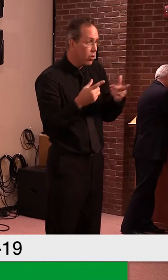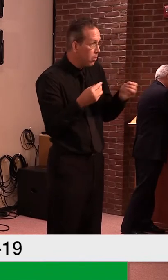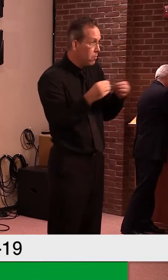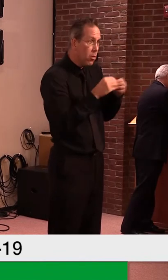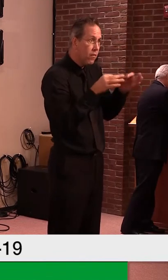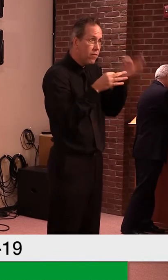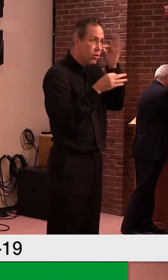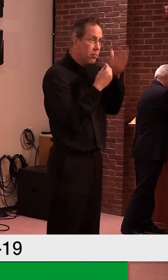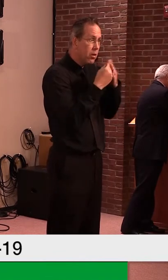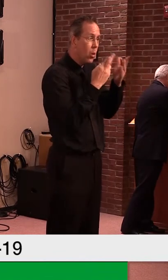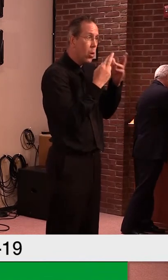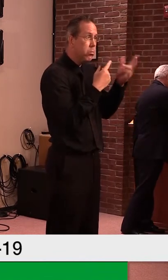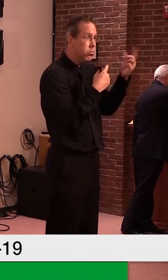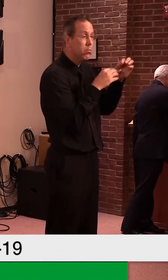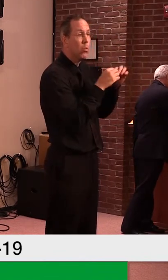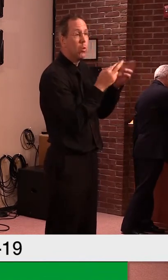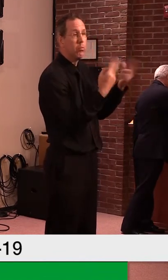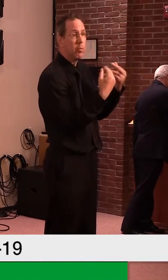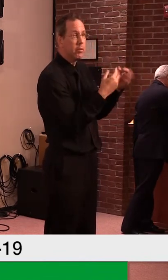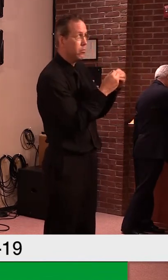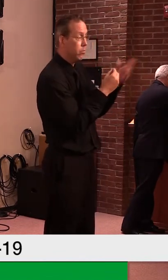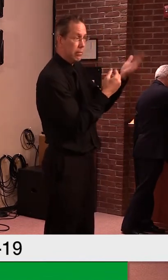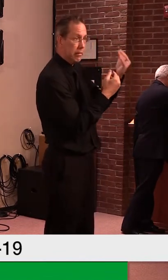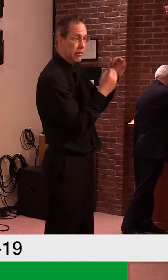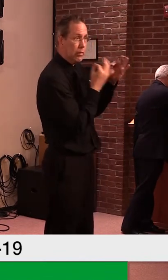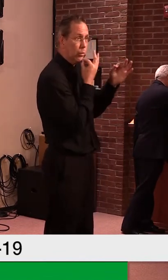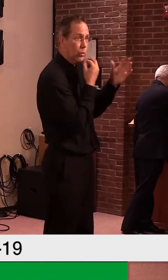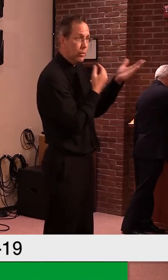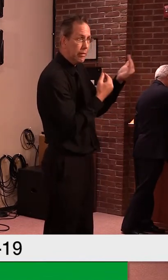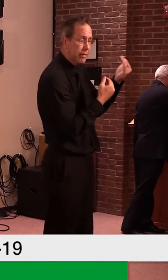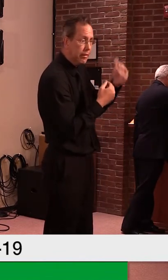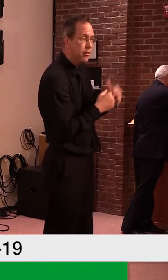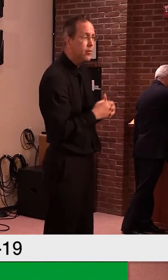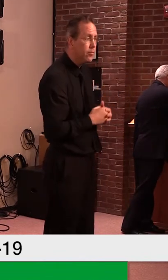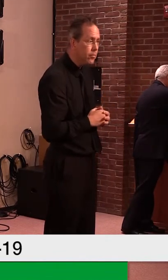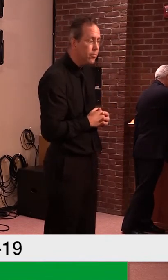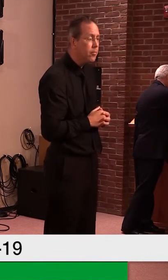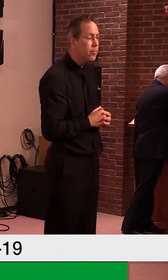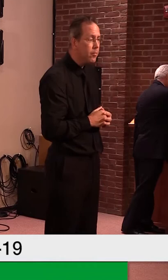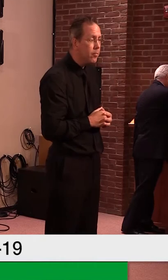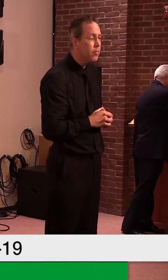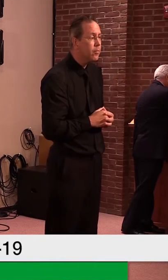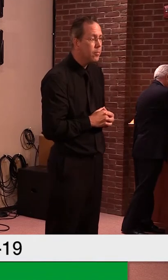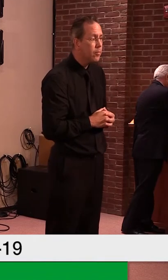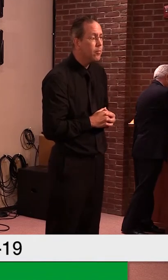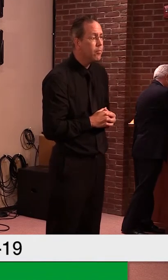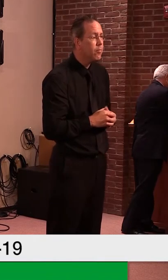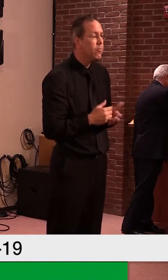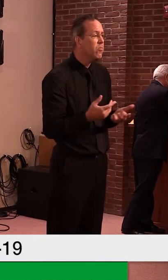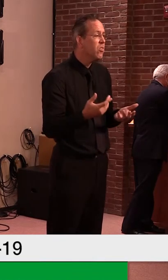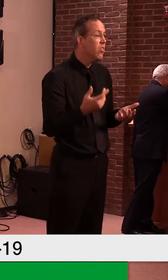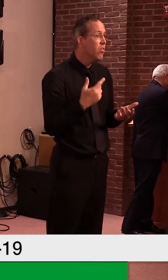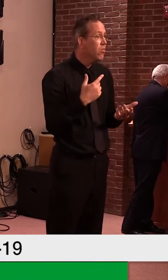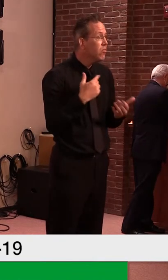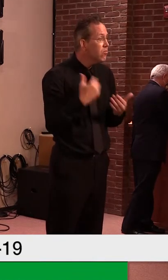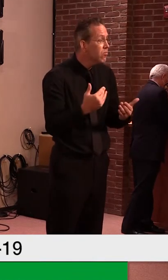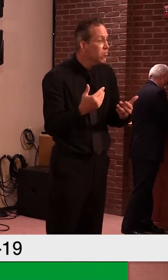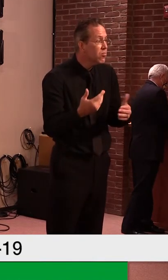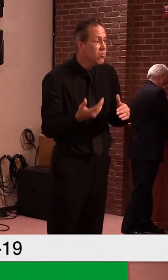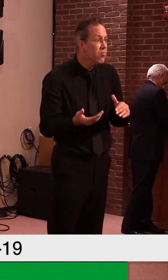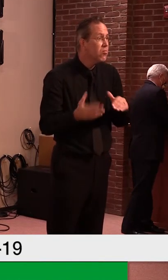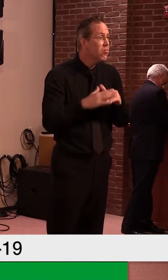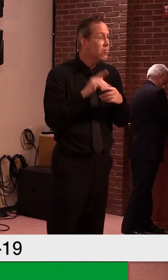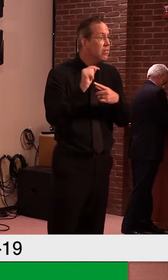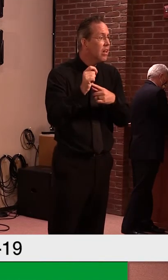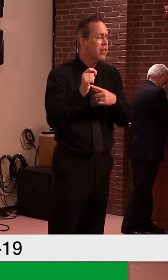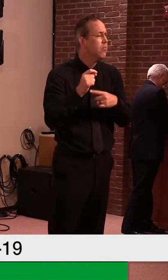uh, the pike, so to speak. Um, so, um, we'll, we'll cross that bridge when it comes. Um, but I believe, uh,